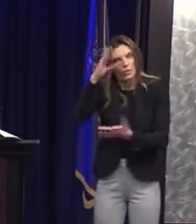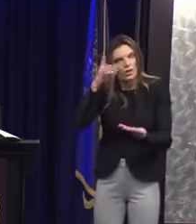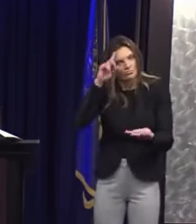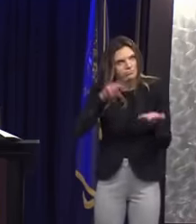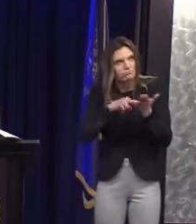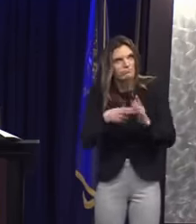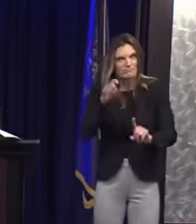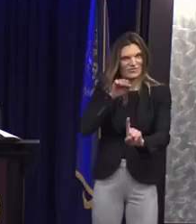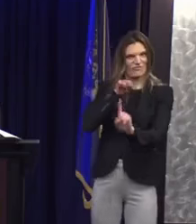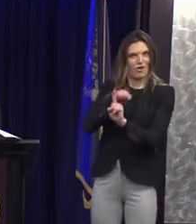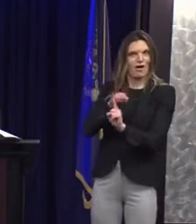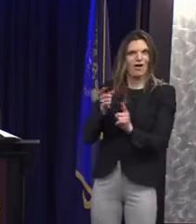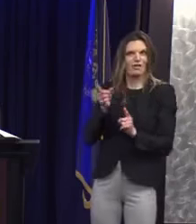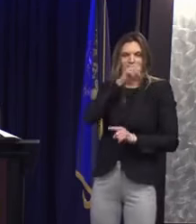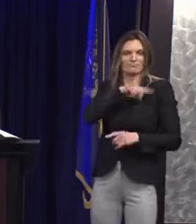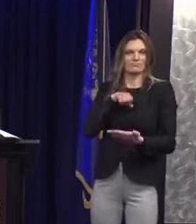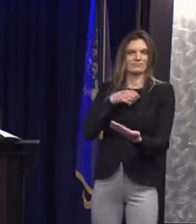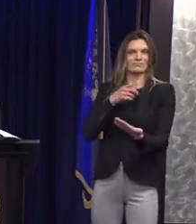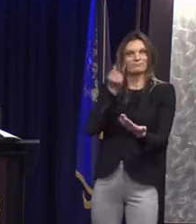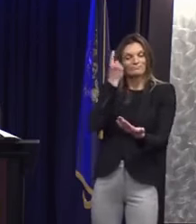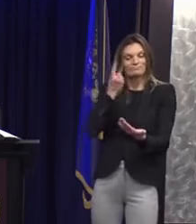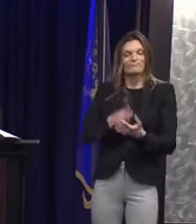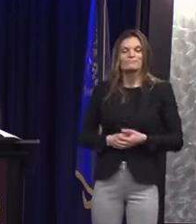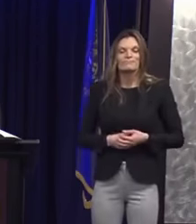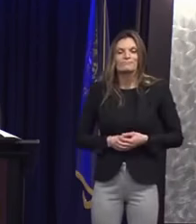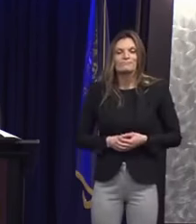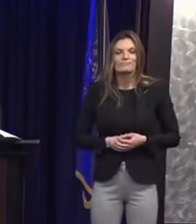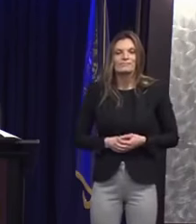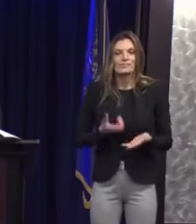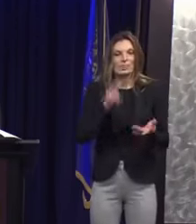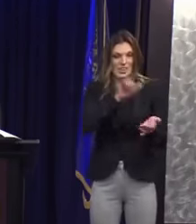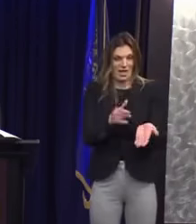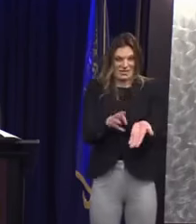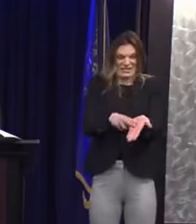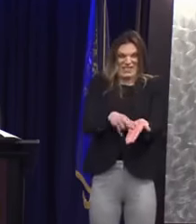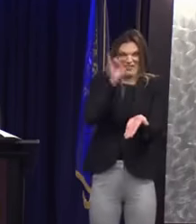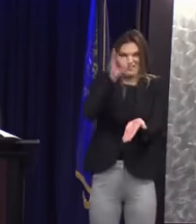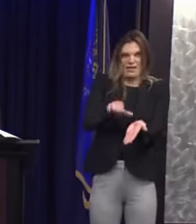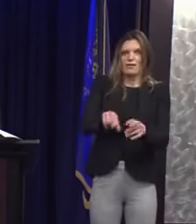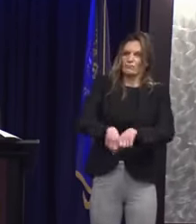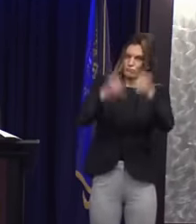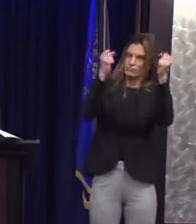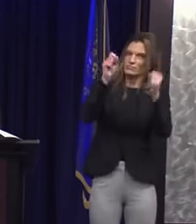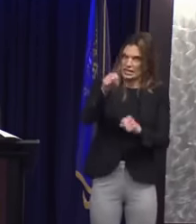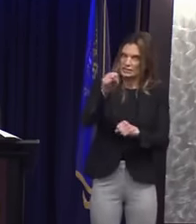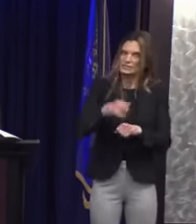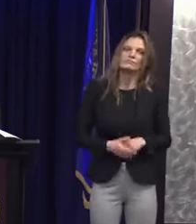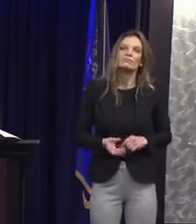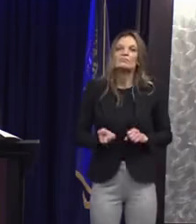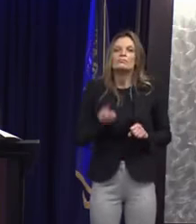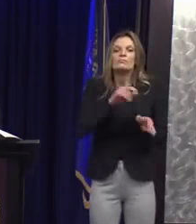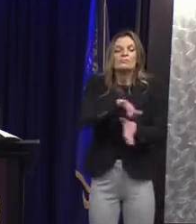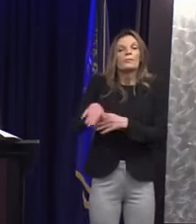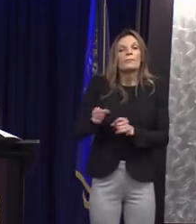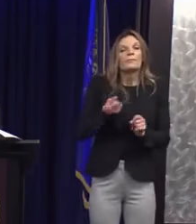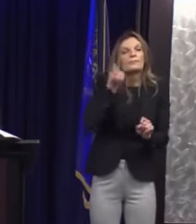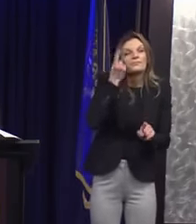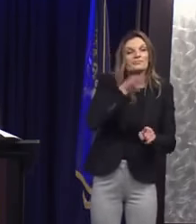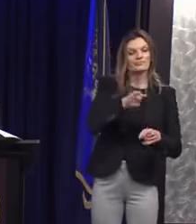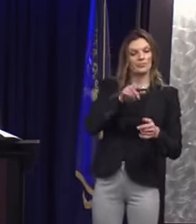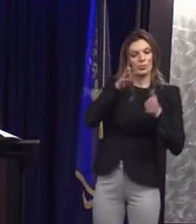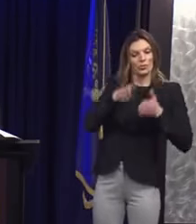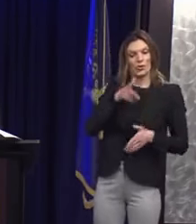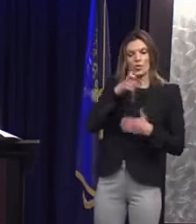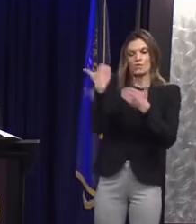However, there is no law that expressly prohibits a circulator from making false statements about the